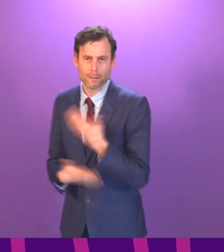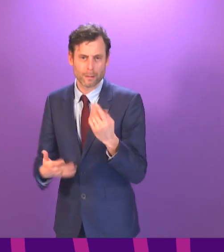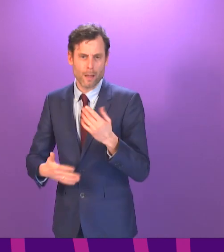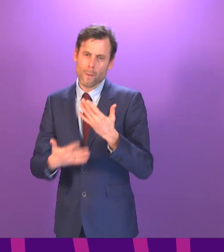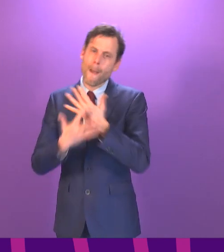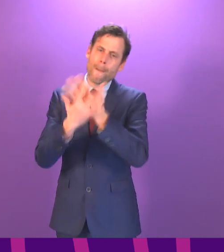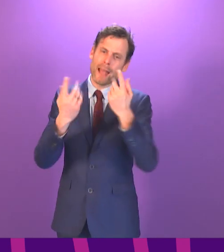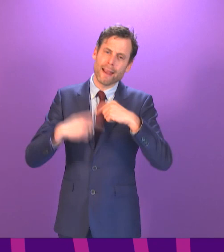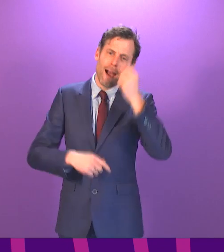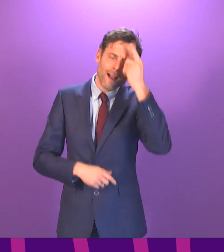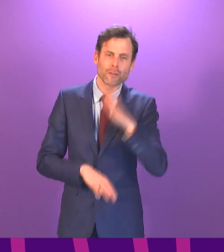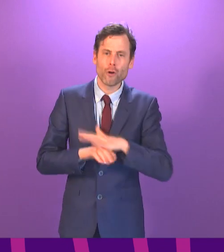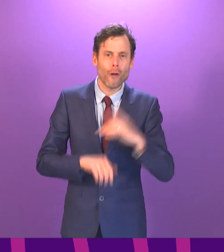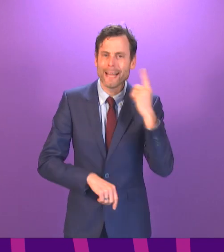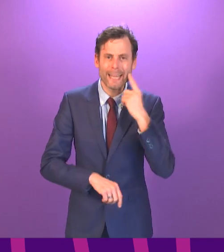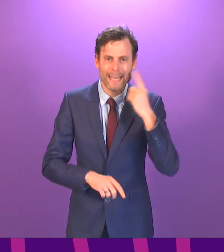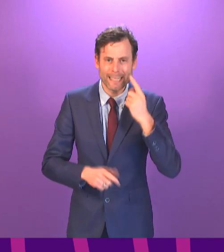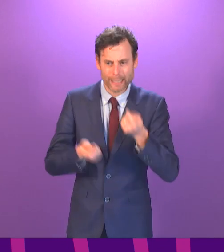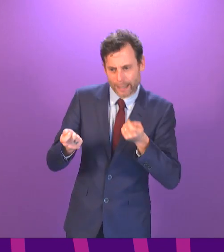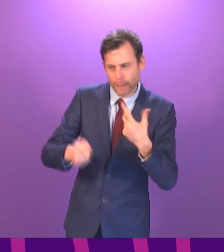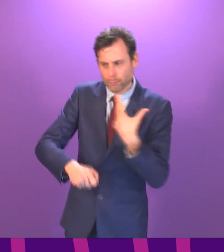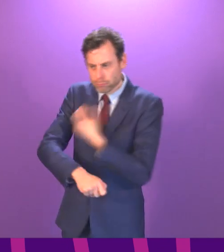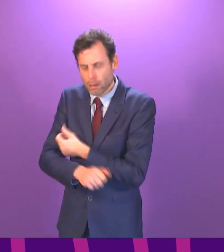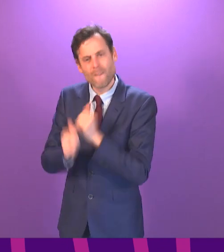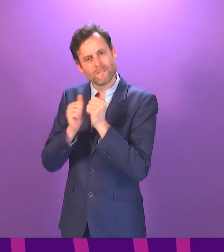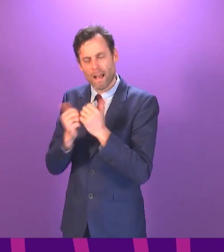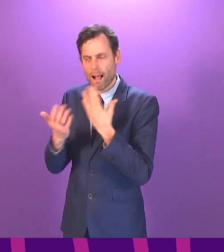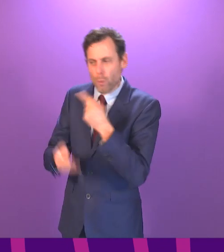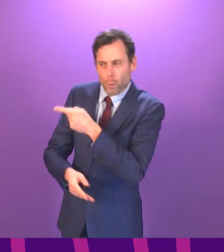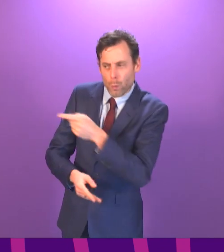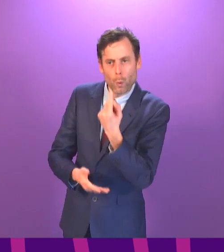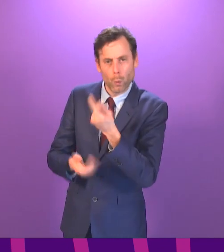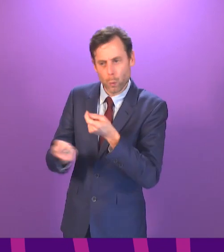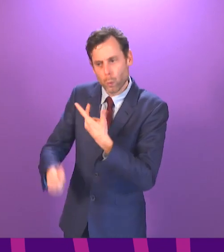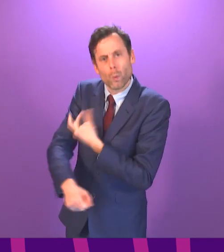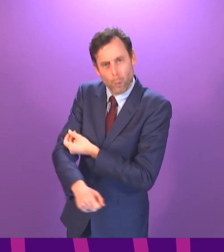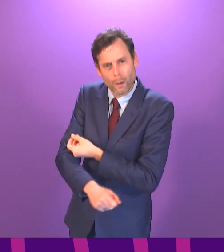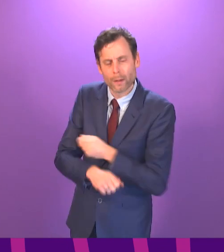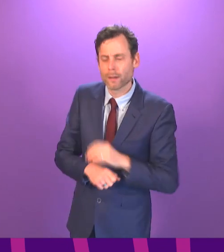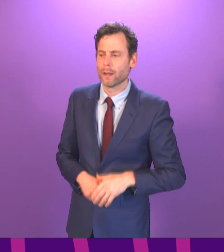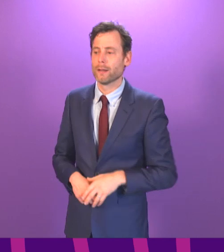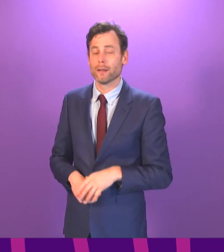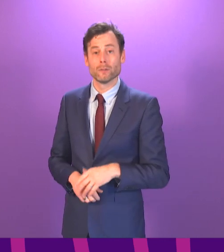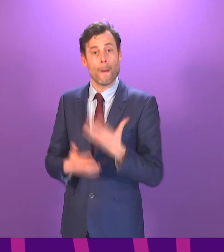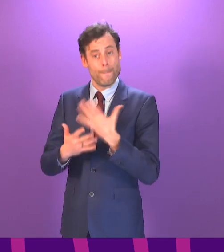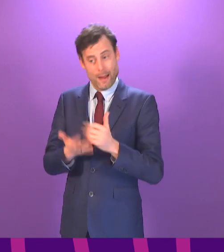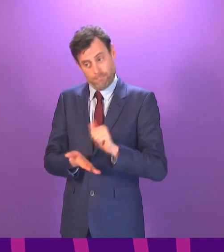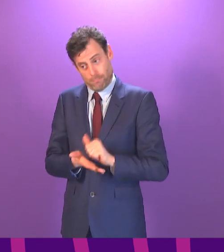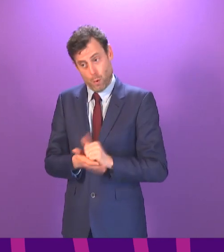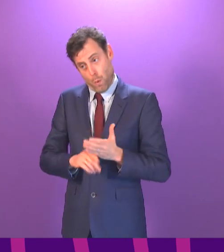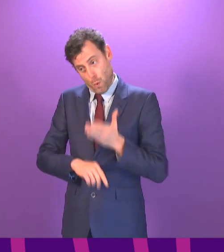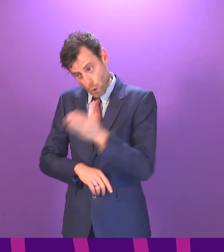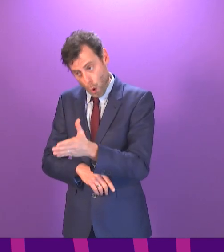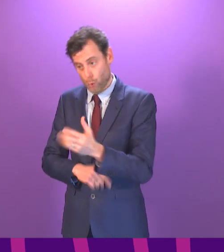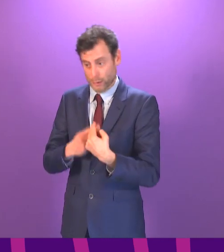programme is and they do appreciate the efforts of those who are delivering it and they are willing to go to great lengths to be vaccinated but the lengths they are being